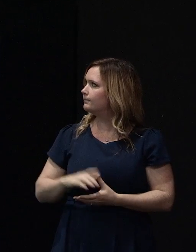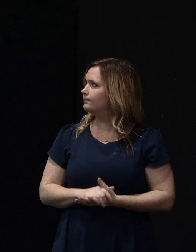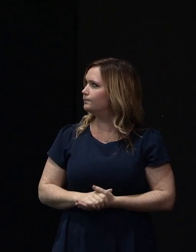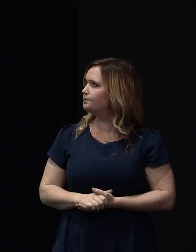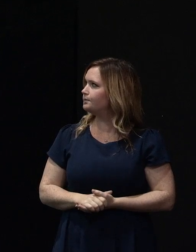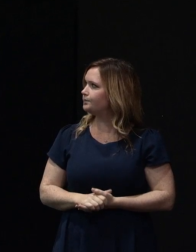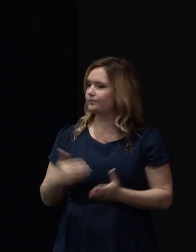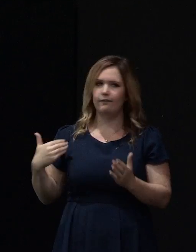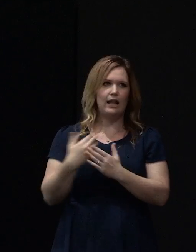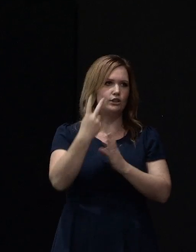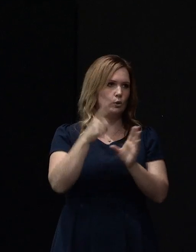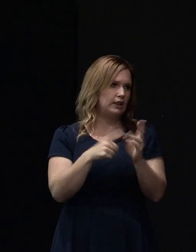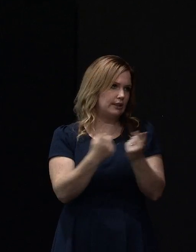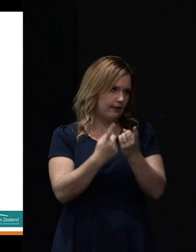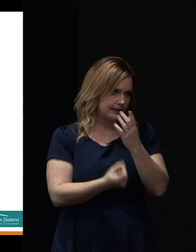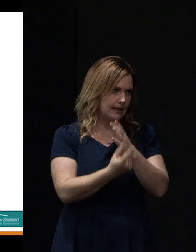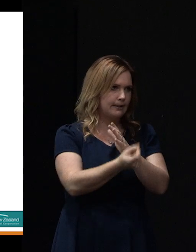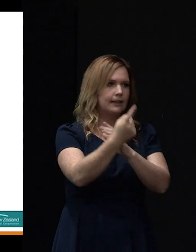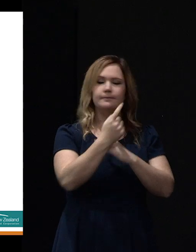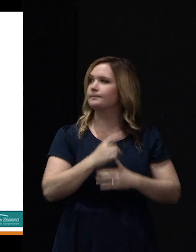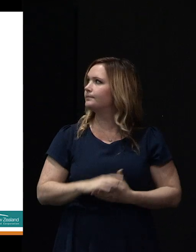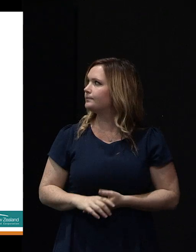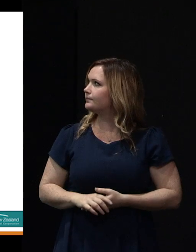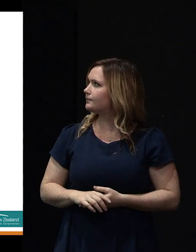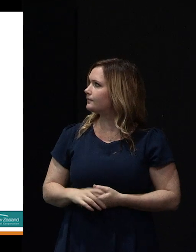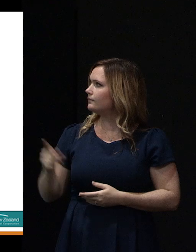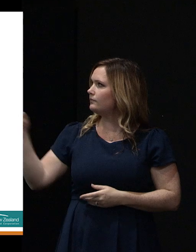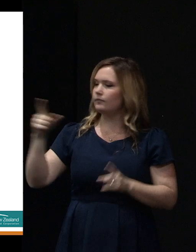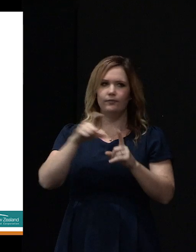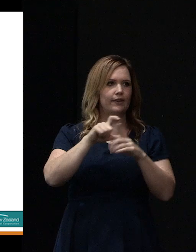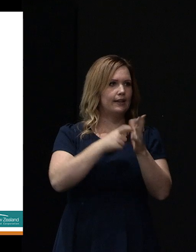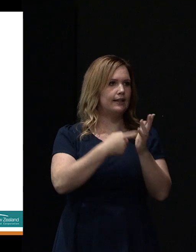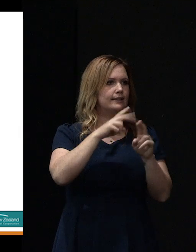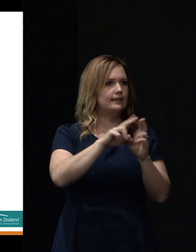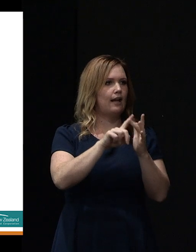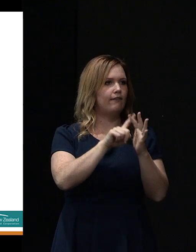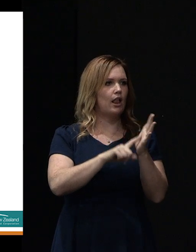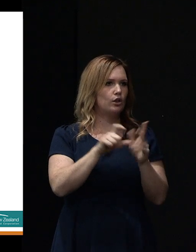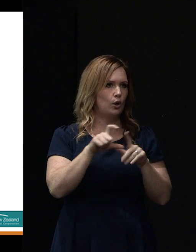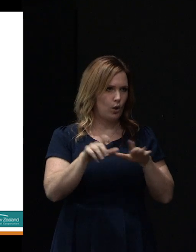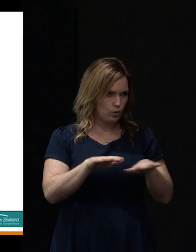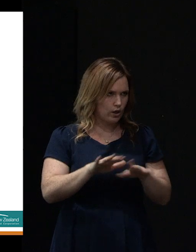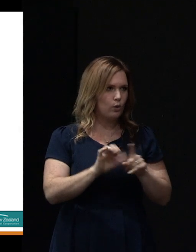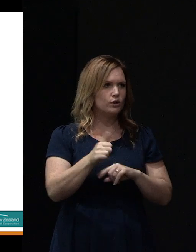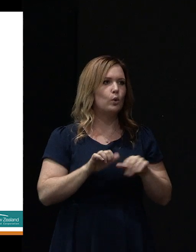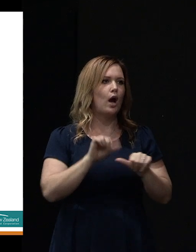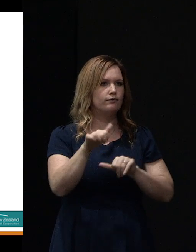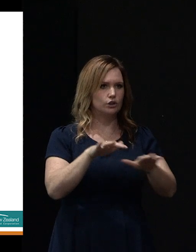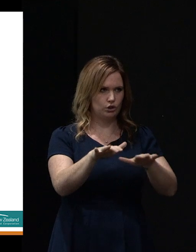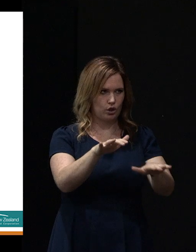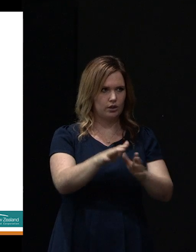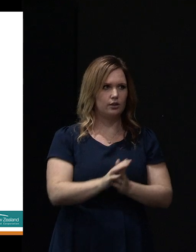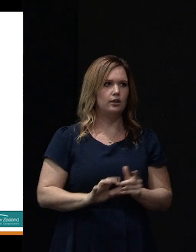past couple of years or so with obviously the Darfield earthquake and aftershocks progressing through to the